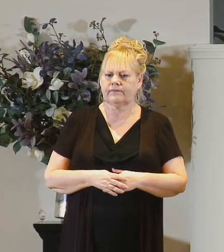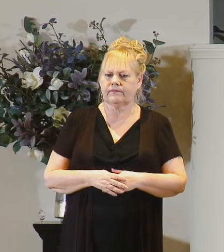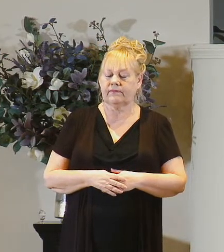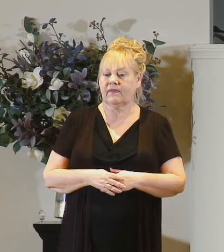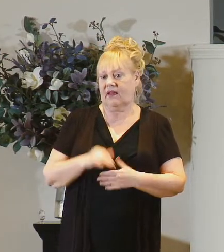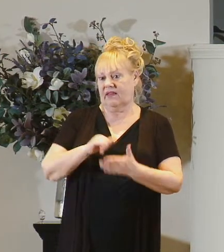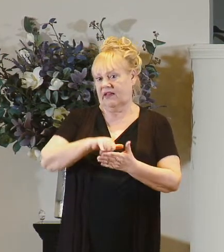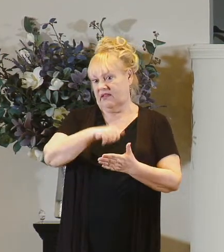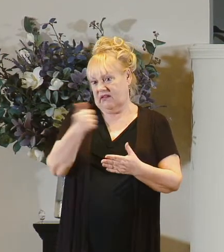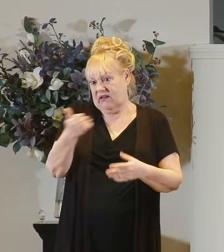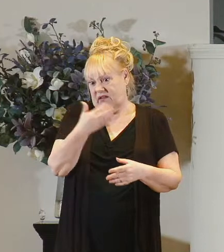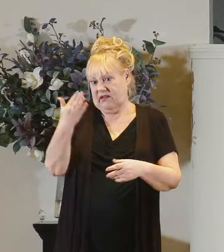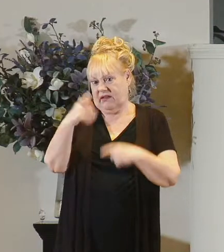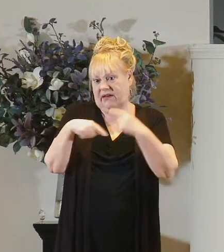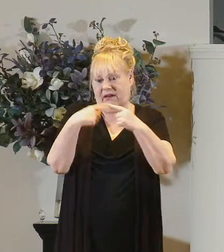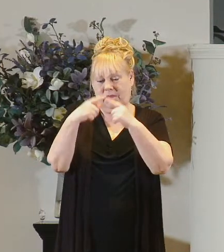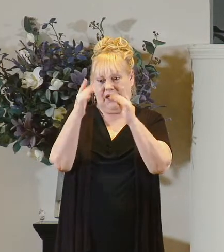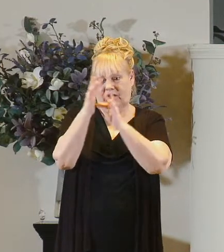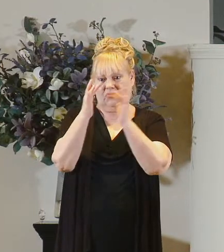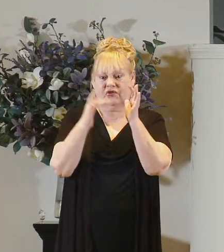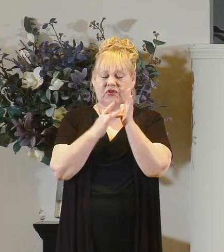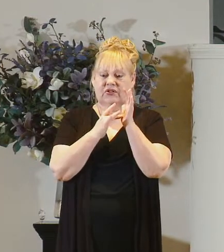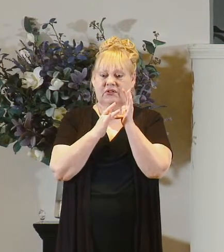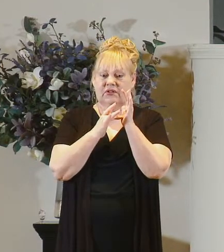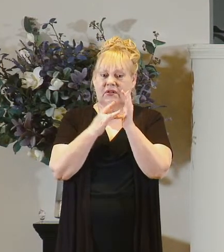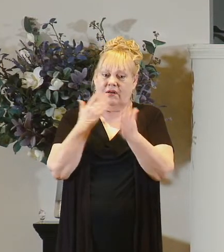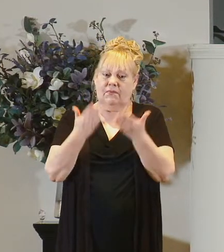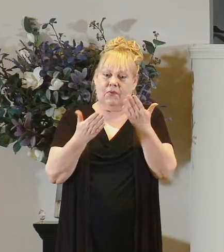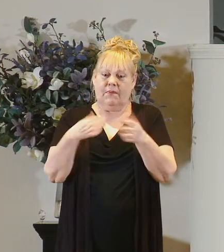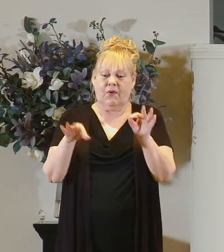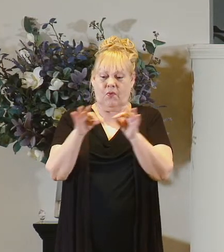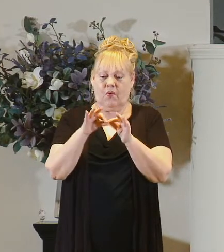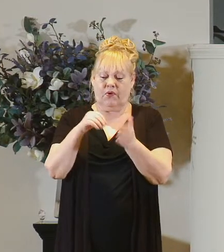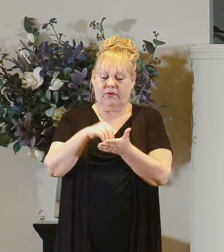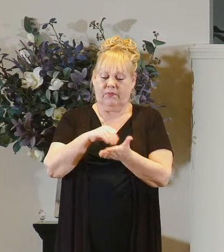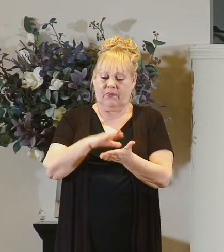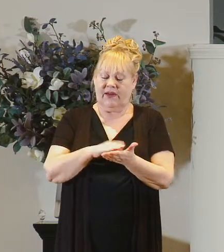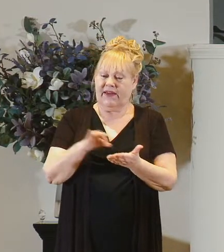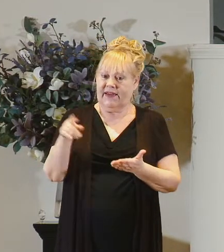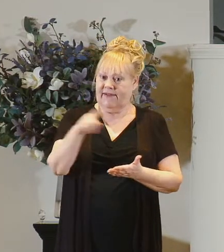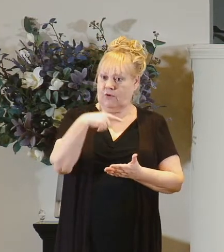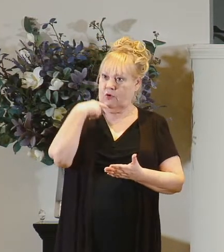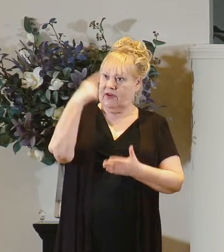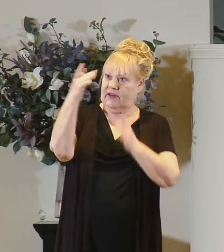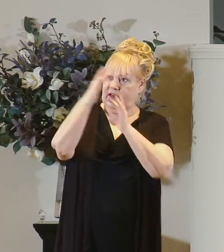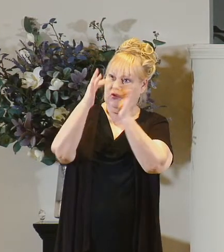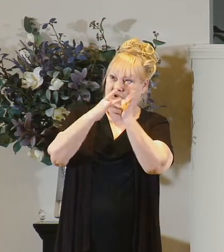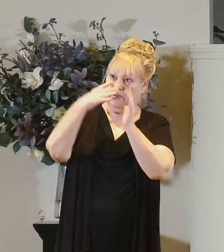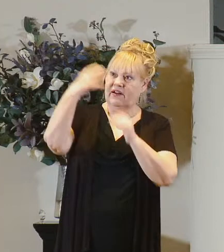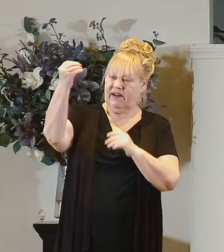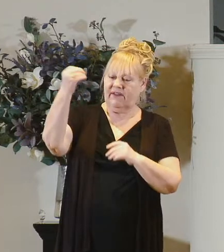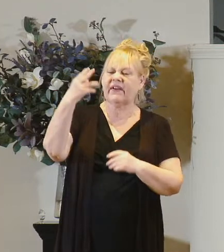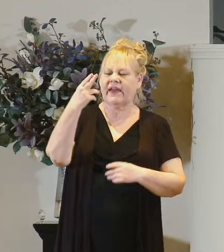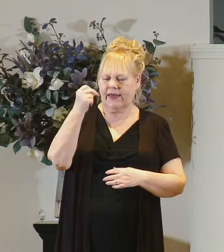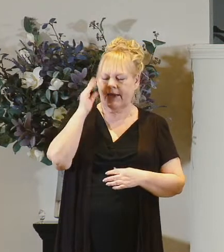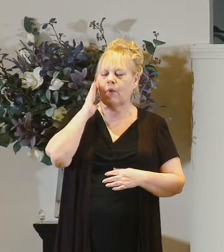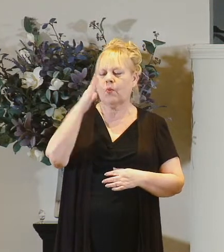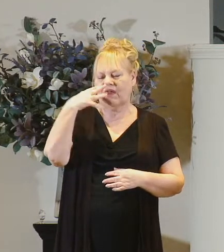and that's another thing about jesus probably worth writing down if you tell jesus to leave he will